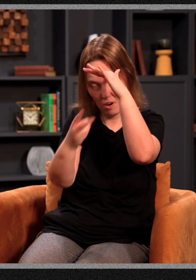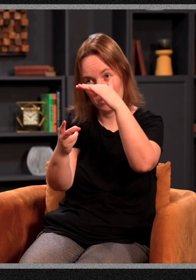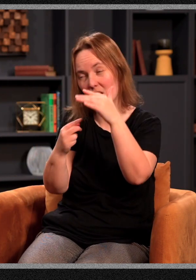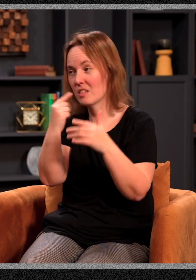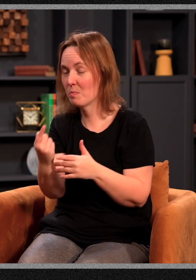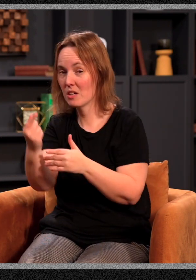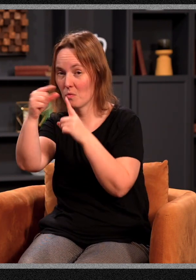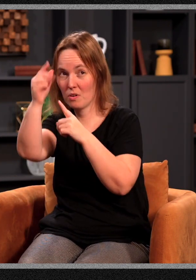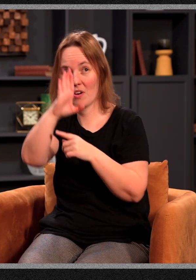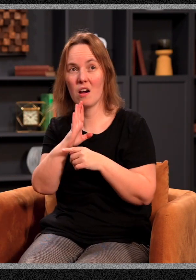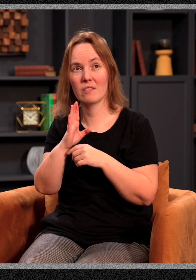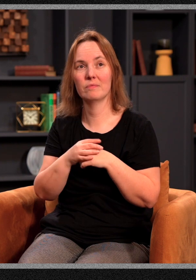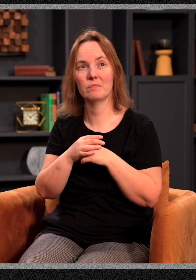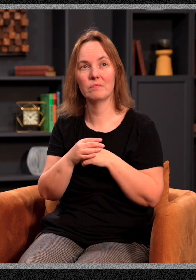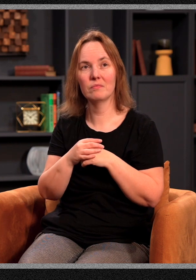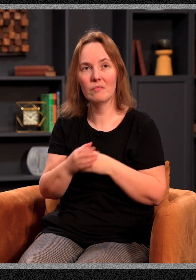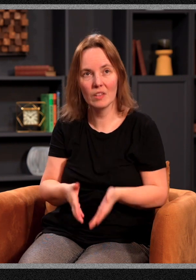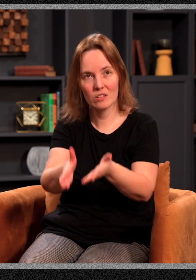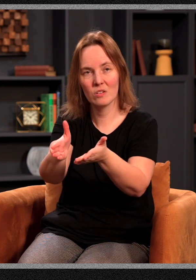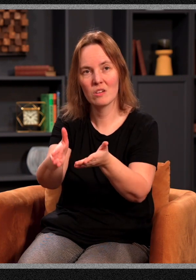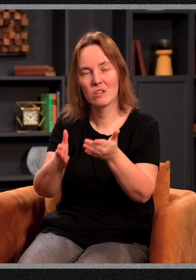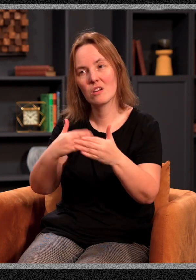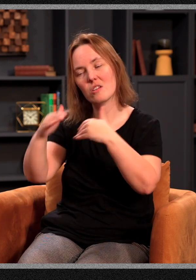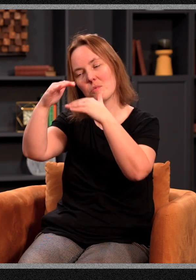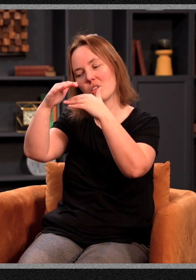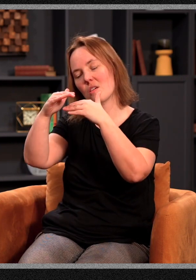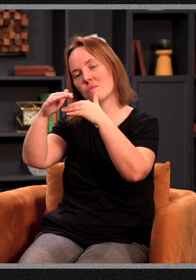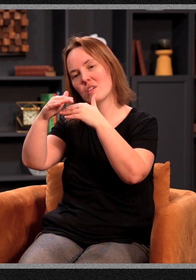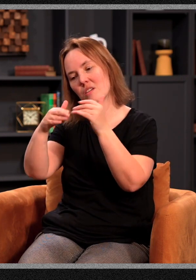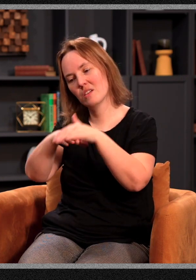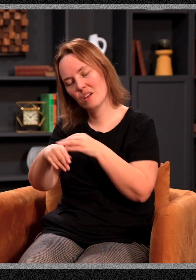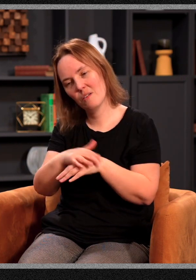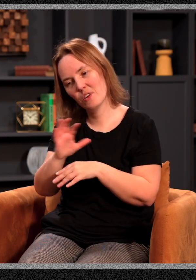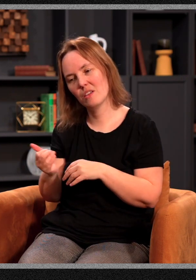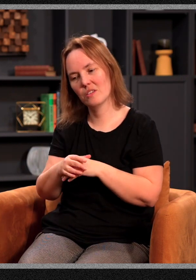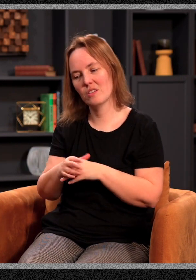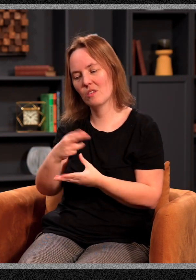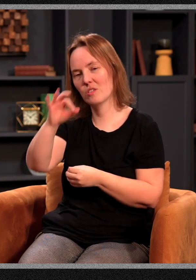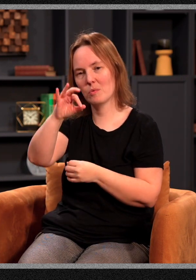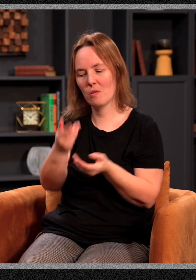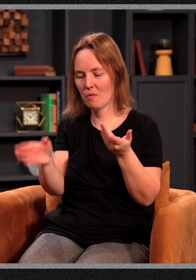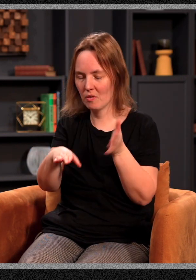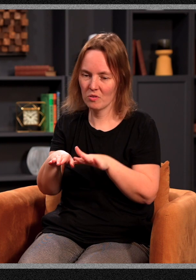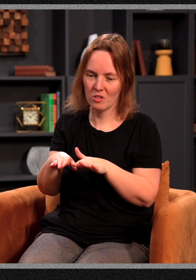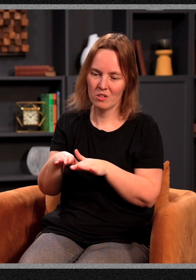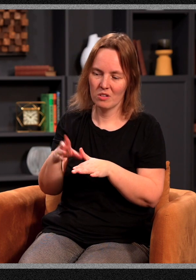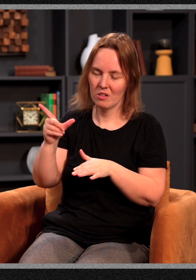the word of God that God has laid upon your heart to encourage and build up and comfort others. He says the Holy Spirit will fold your DNA another